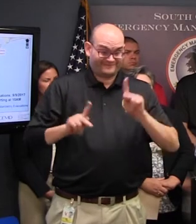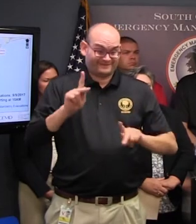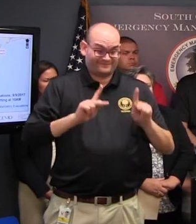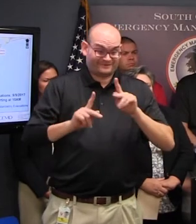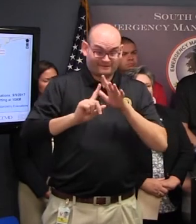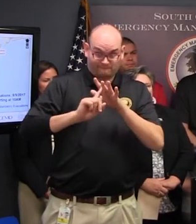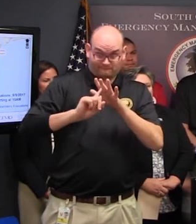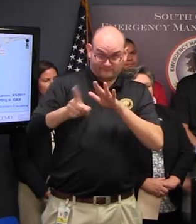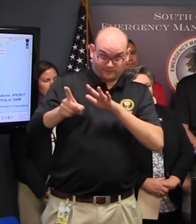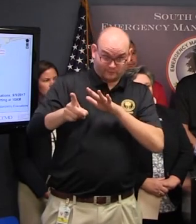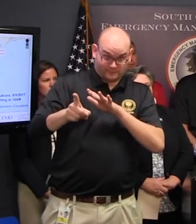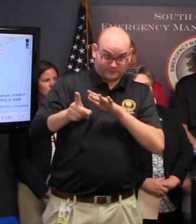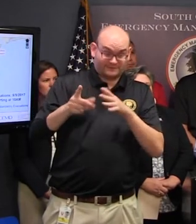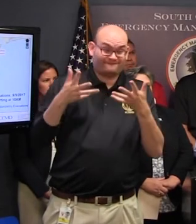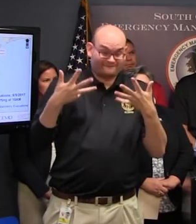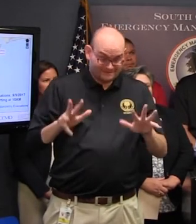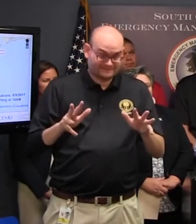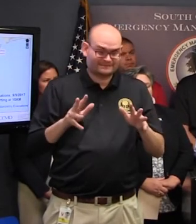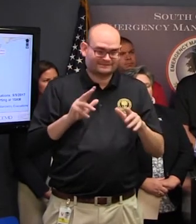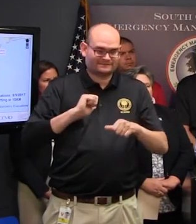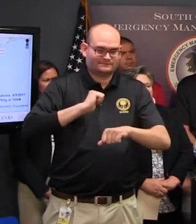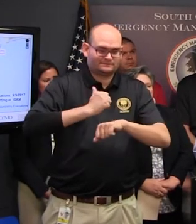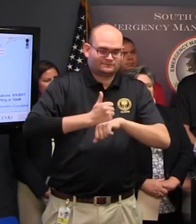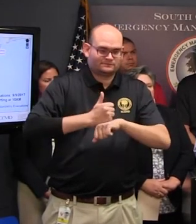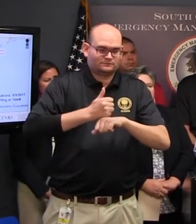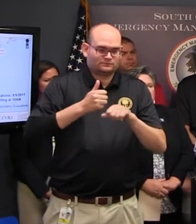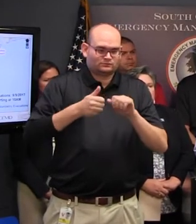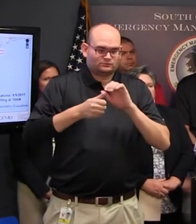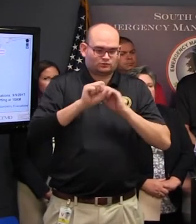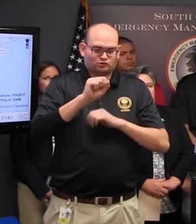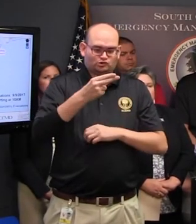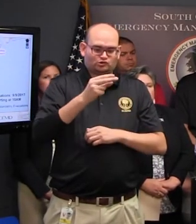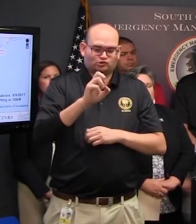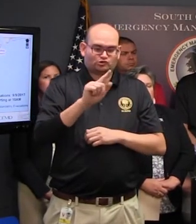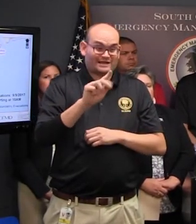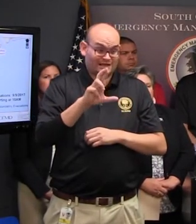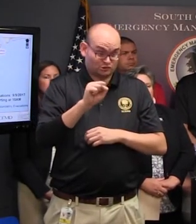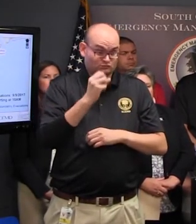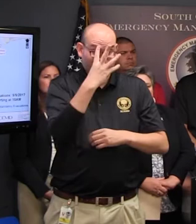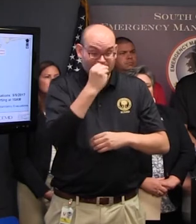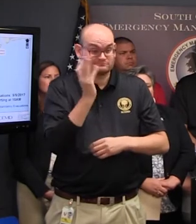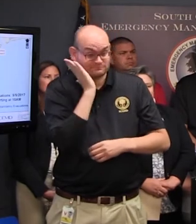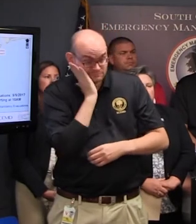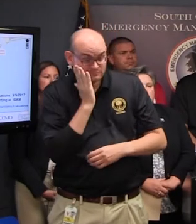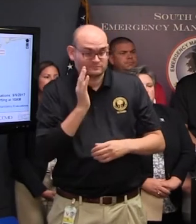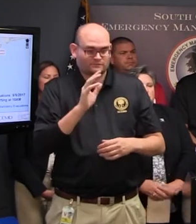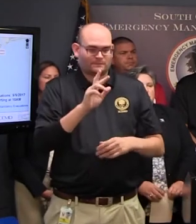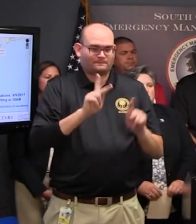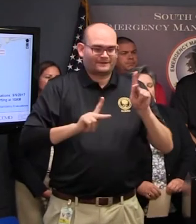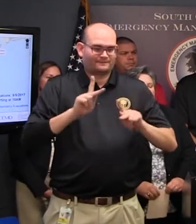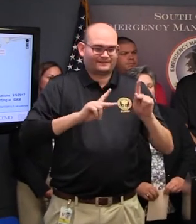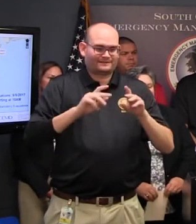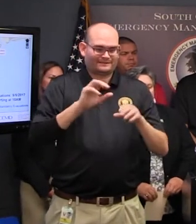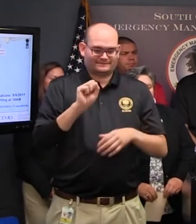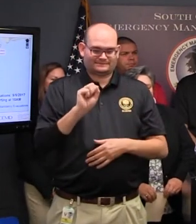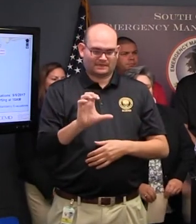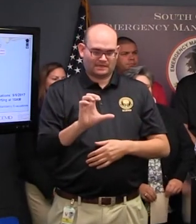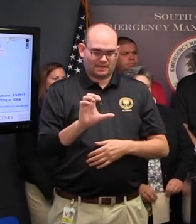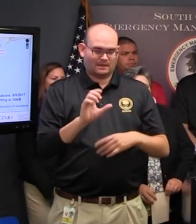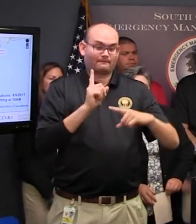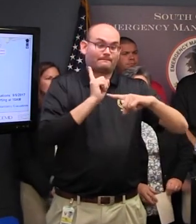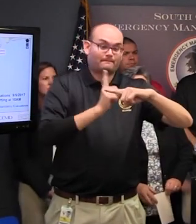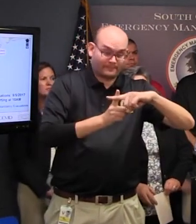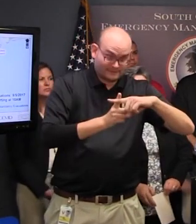shelters to receive not only South Carolinians but also our friends from Florida and Georgia